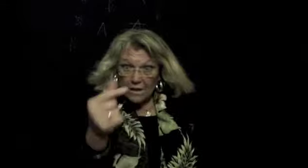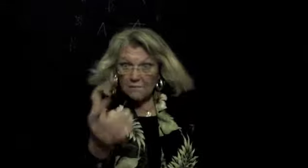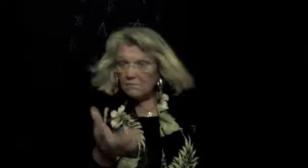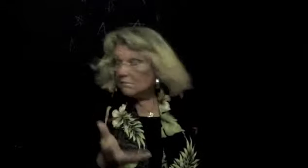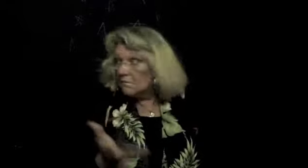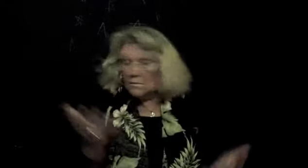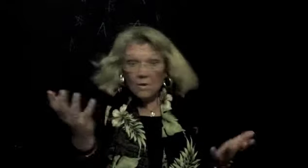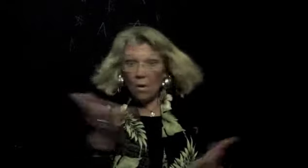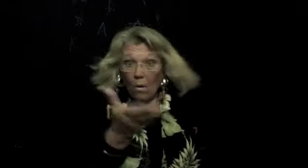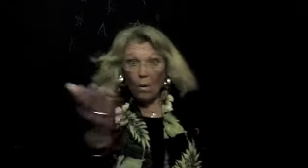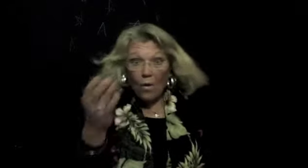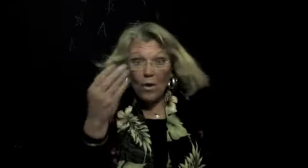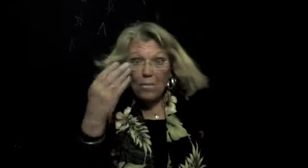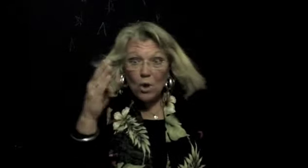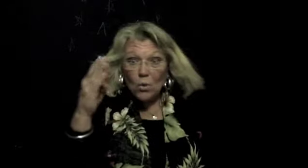or they're blue